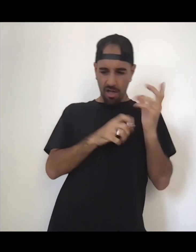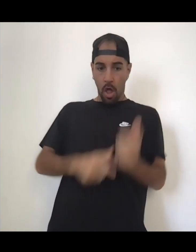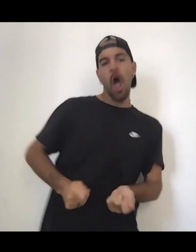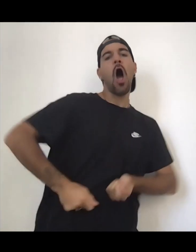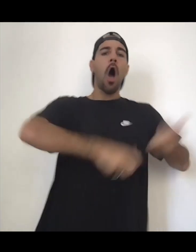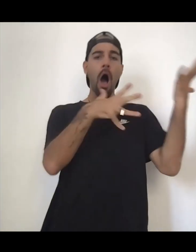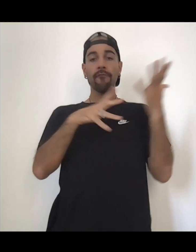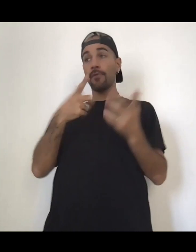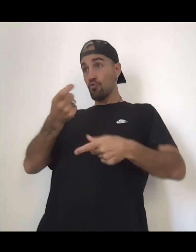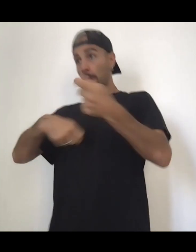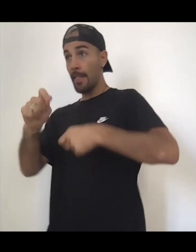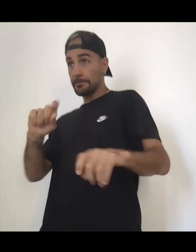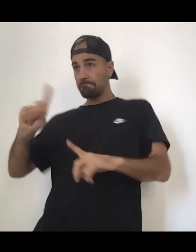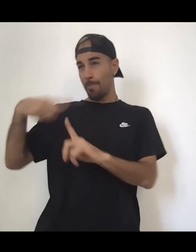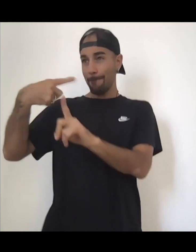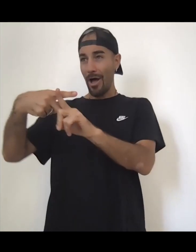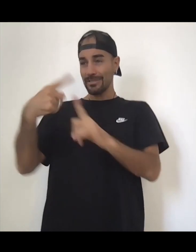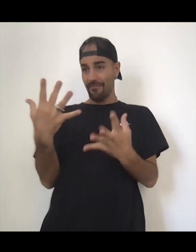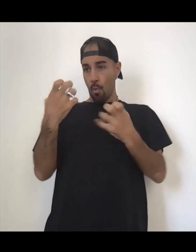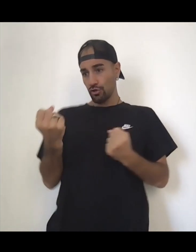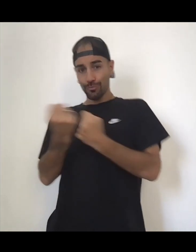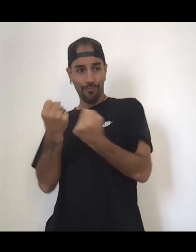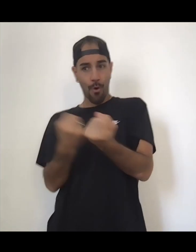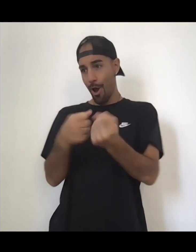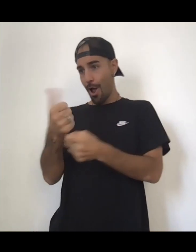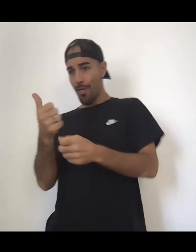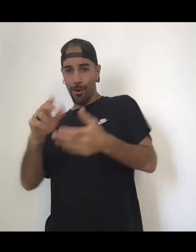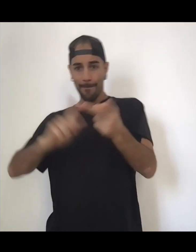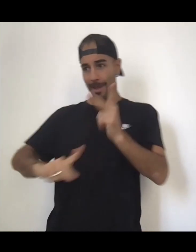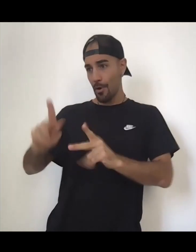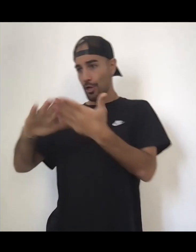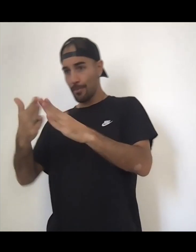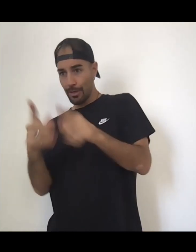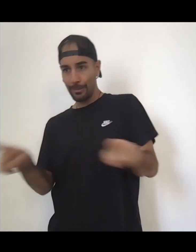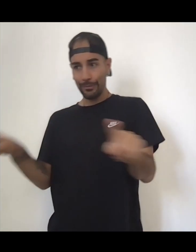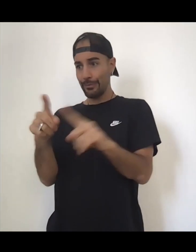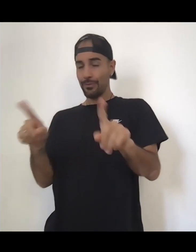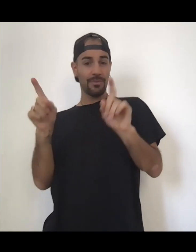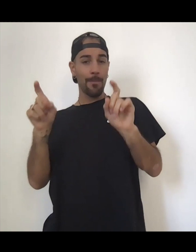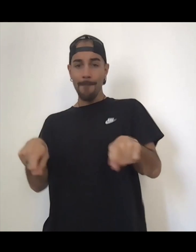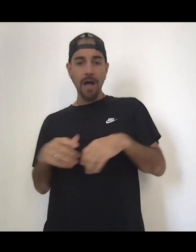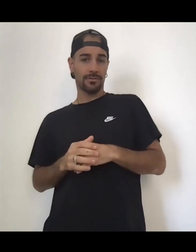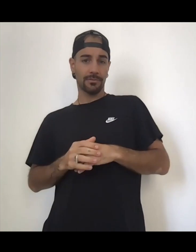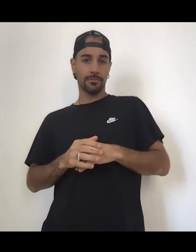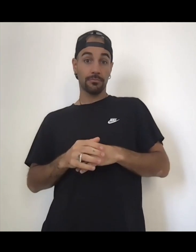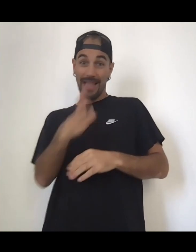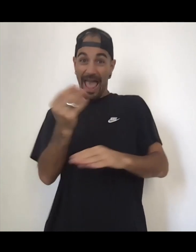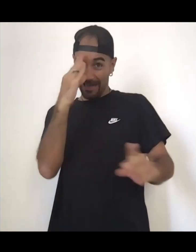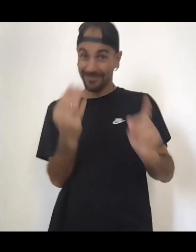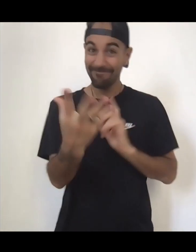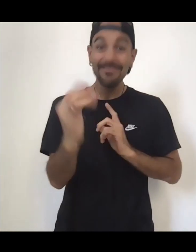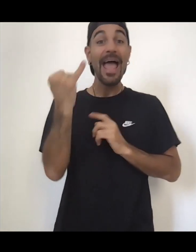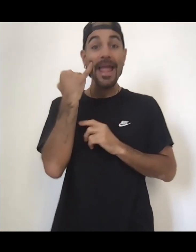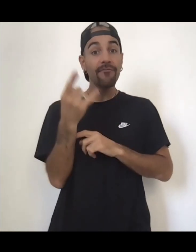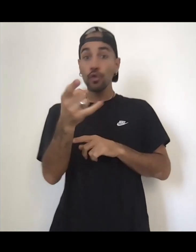like if that is not catching up or staying in line with what's manifesting on the outside what's on the outside will consume you and you will go